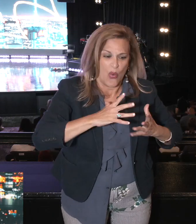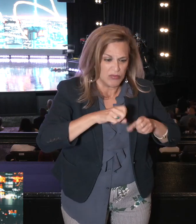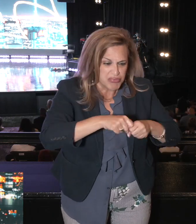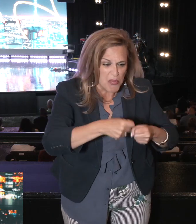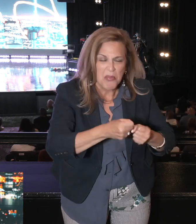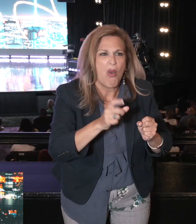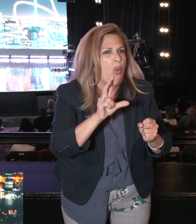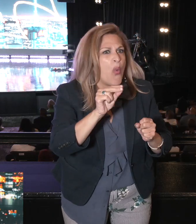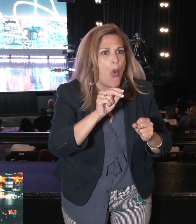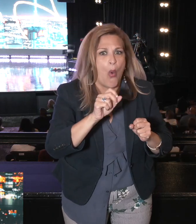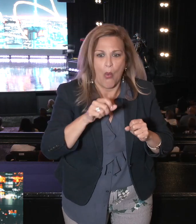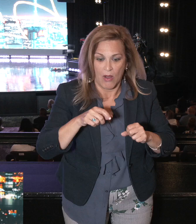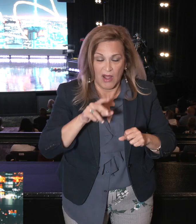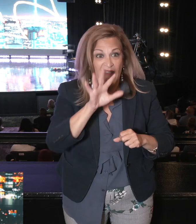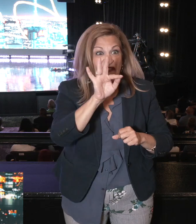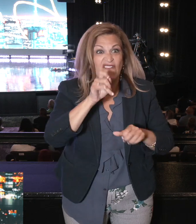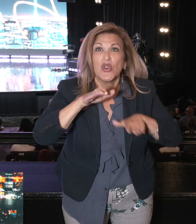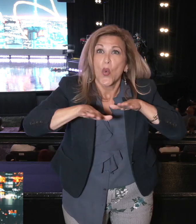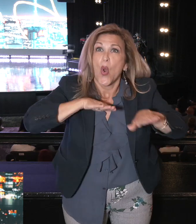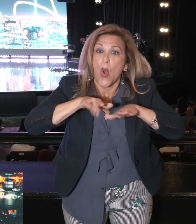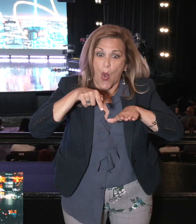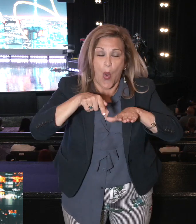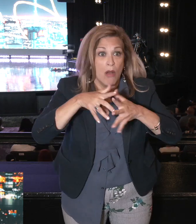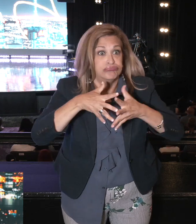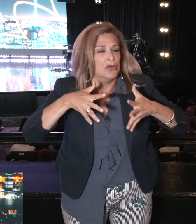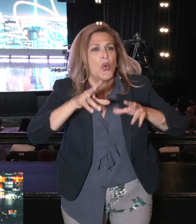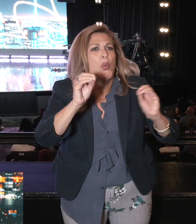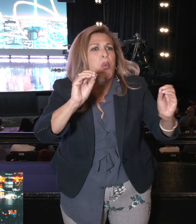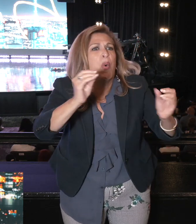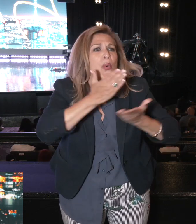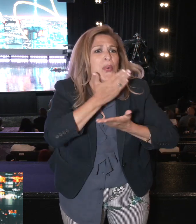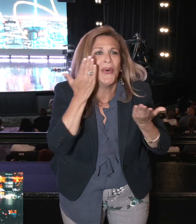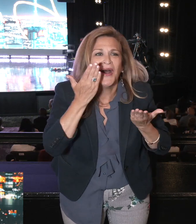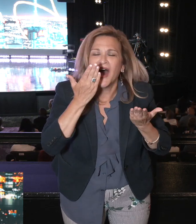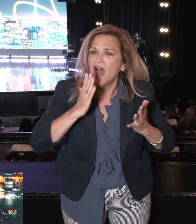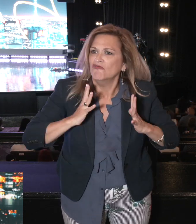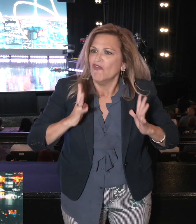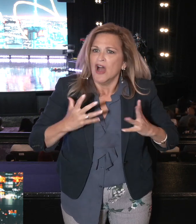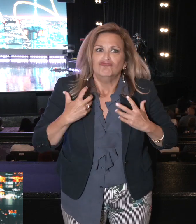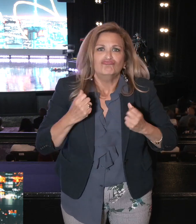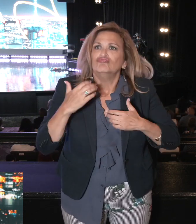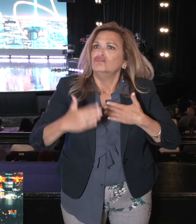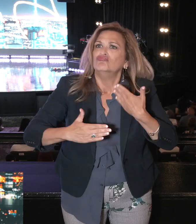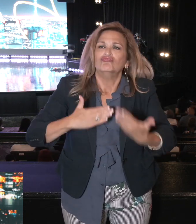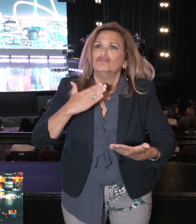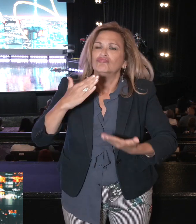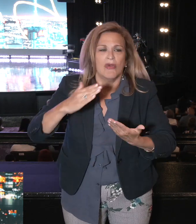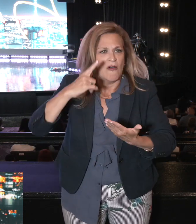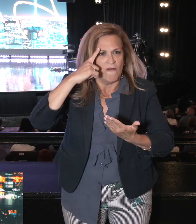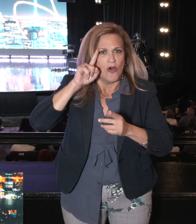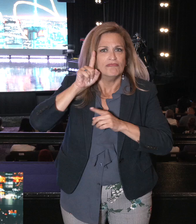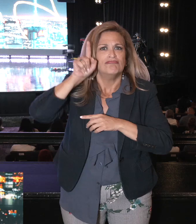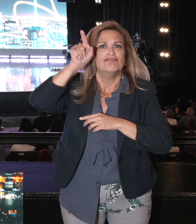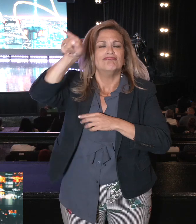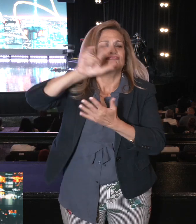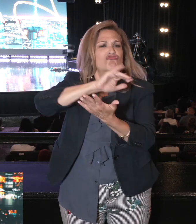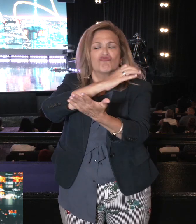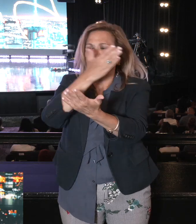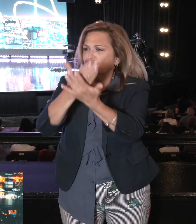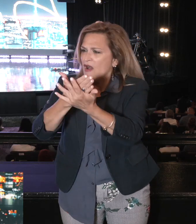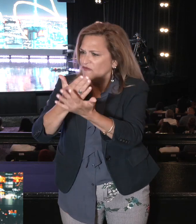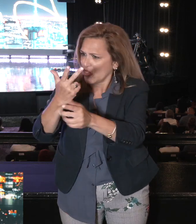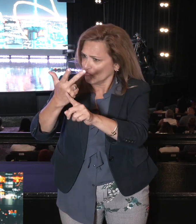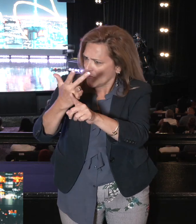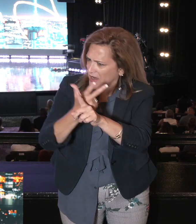swollen from the heat. And it took about three months for them to get from the Red Sea to Mount Sinai. And